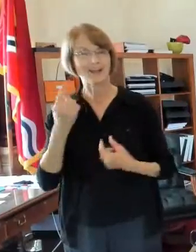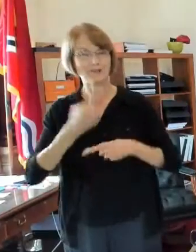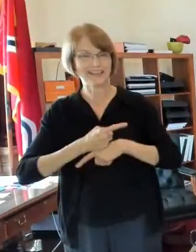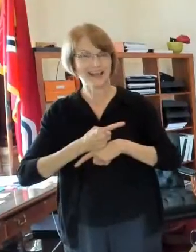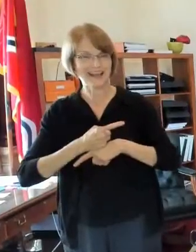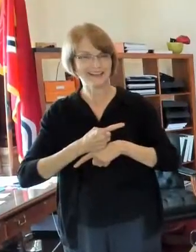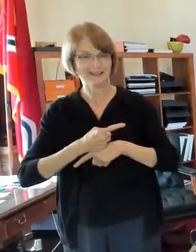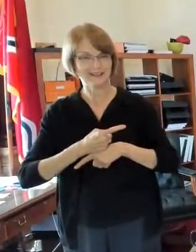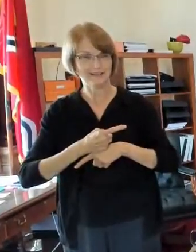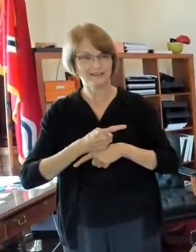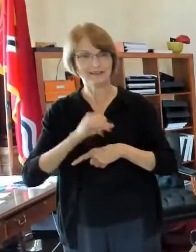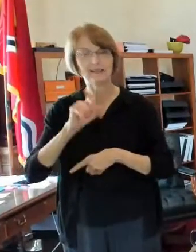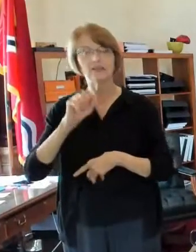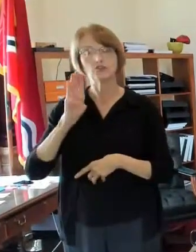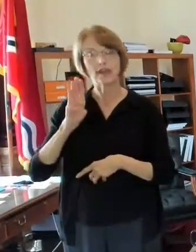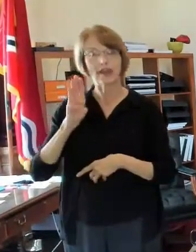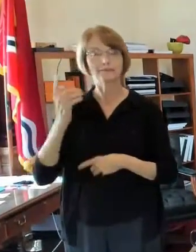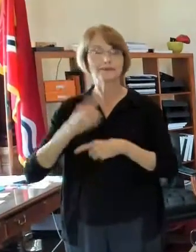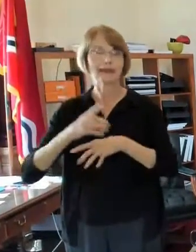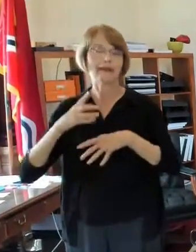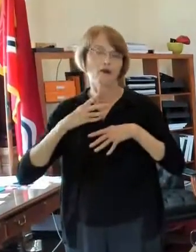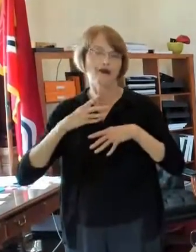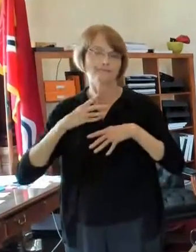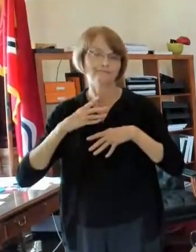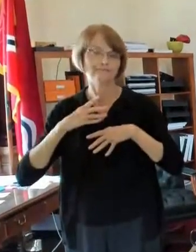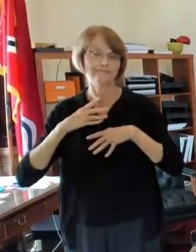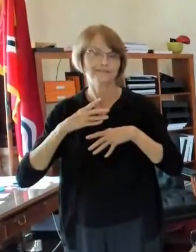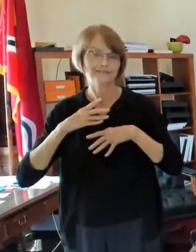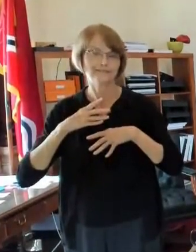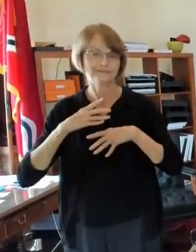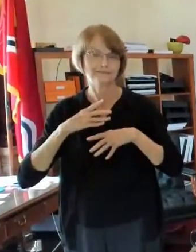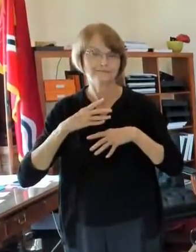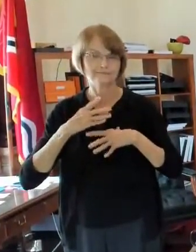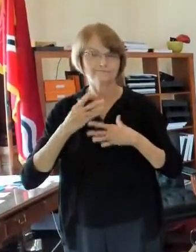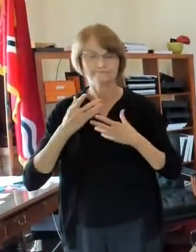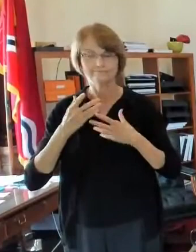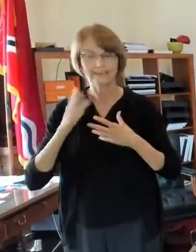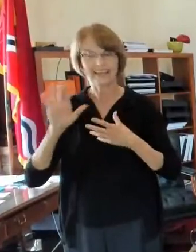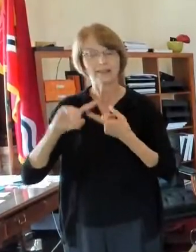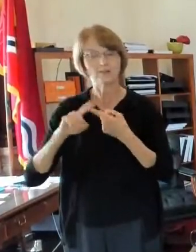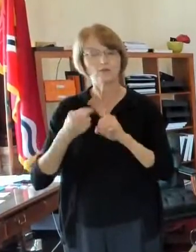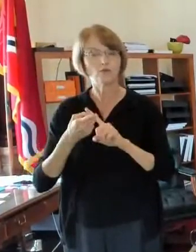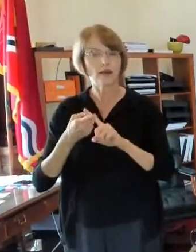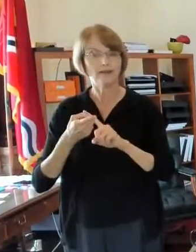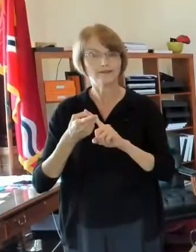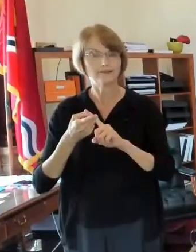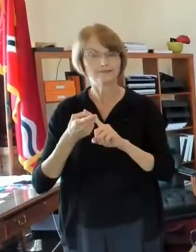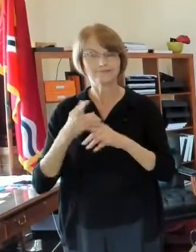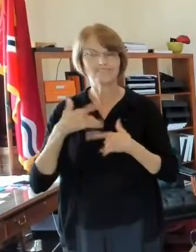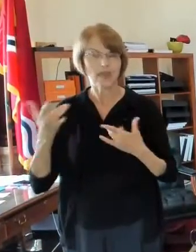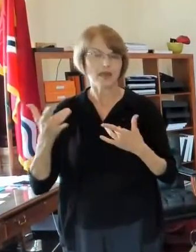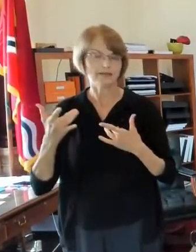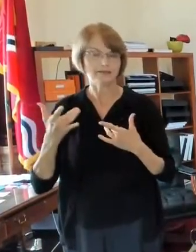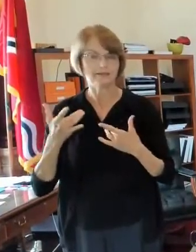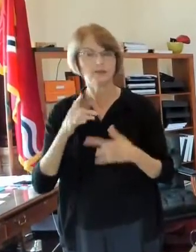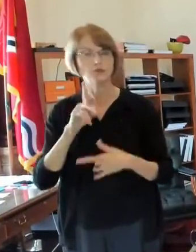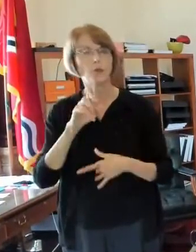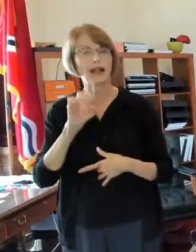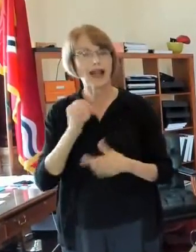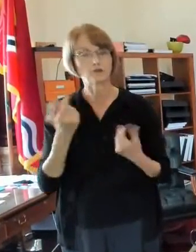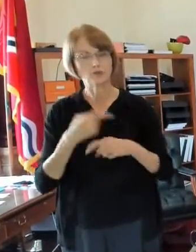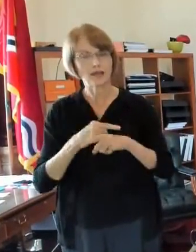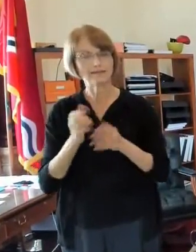jacob had to take a day off uh go to a friend's uh friend's event so uh